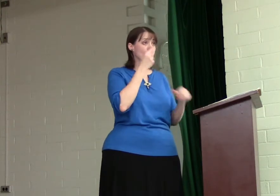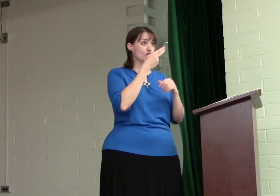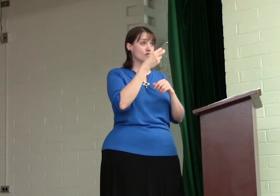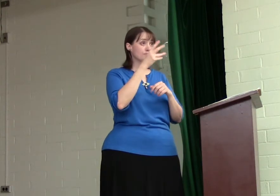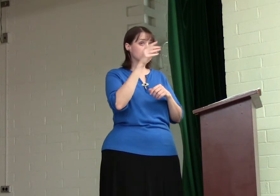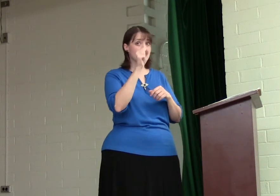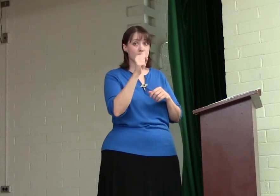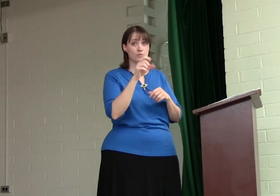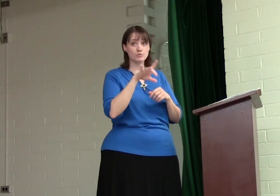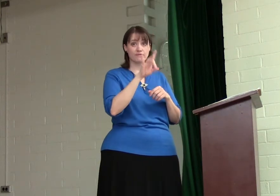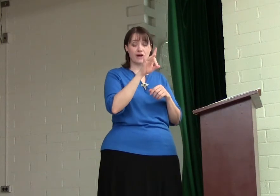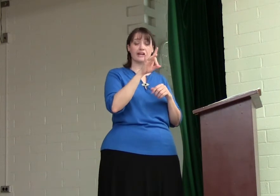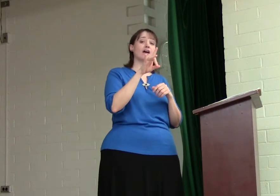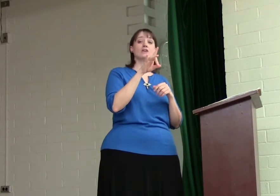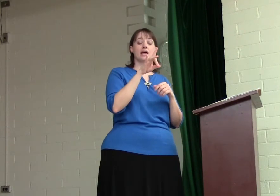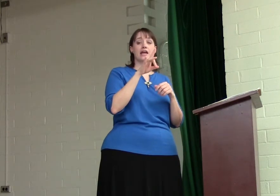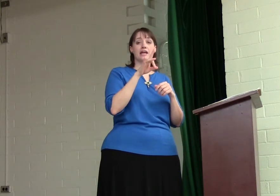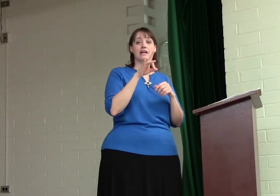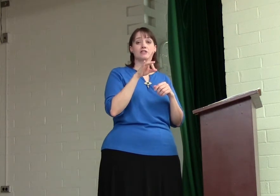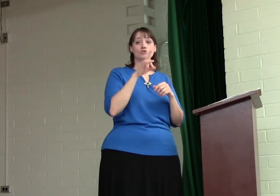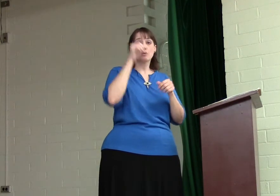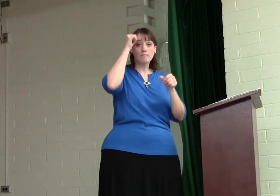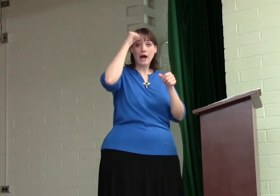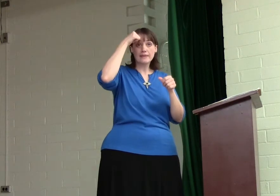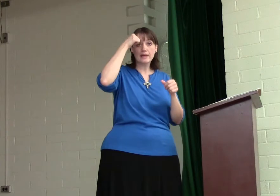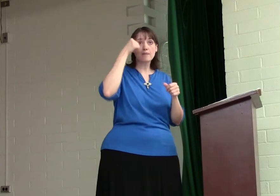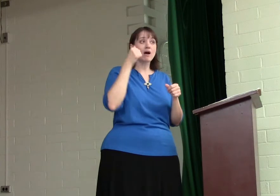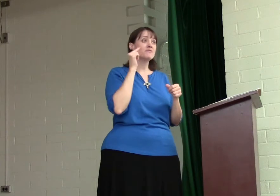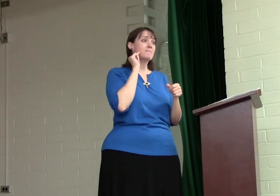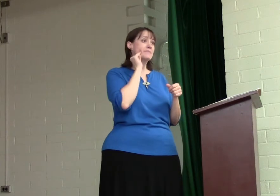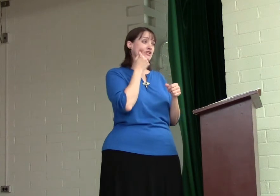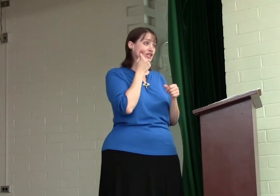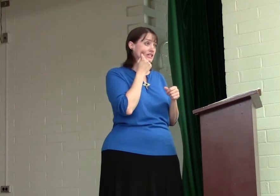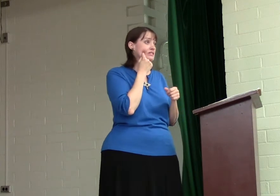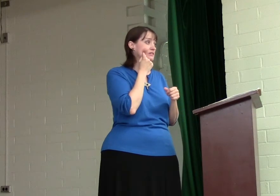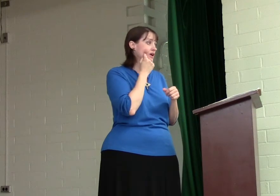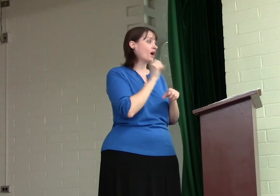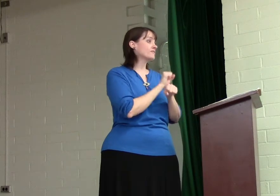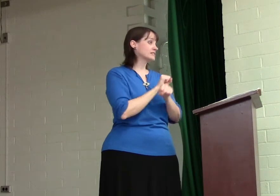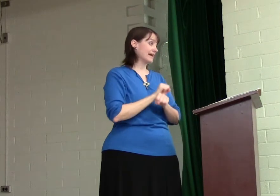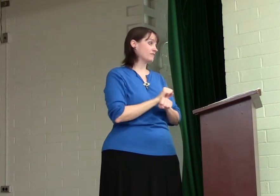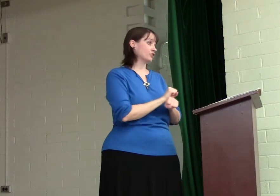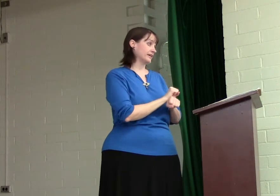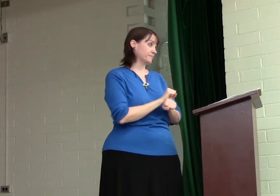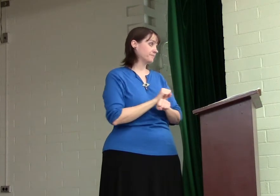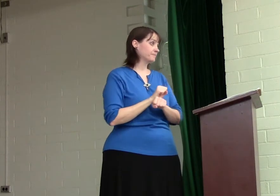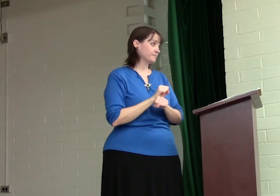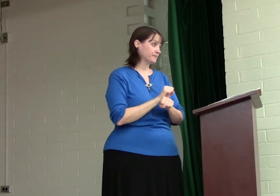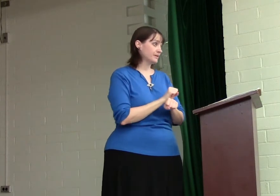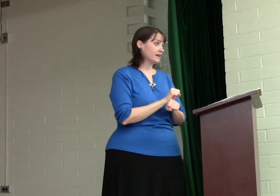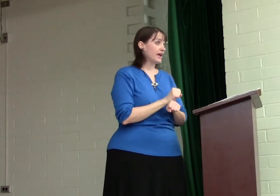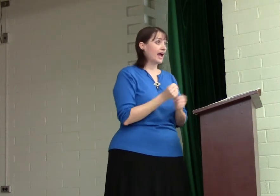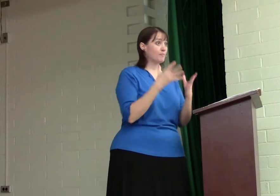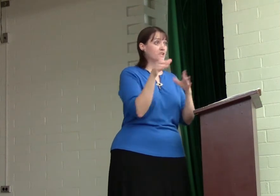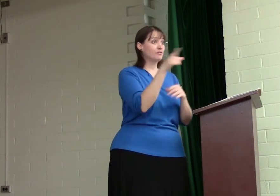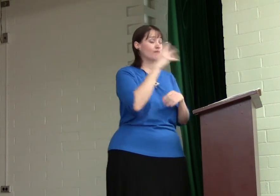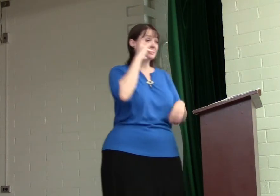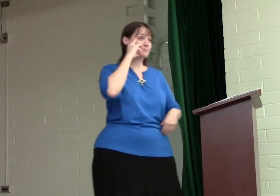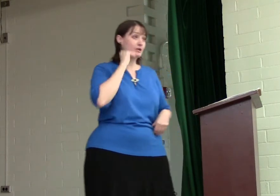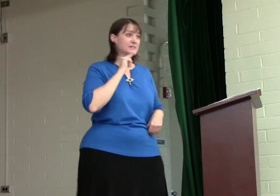herbs. What we find out is to remind them of the bitterness of slavery. How many of you have experienced